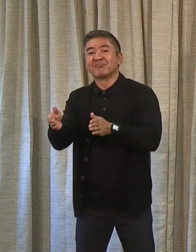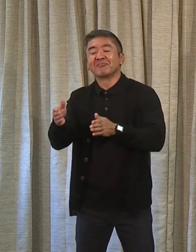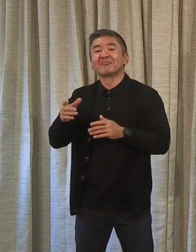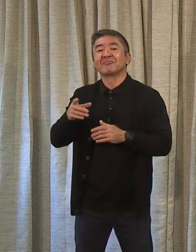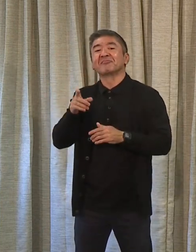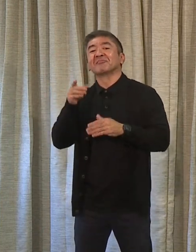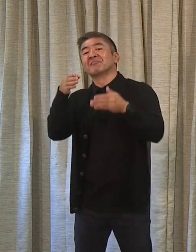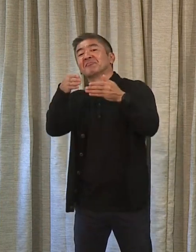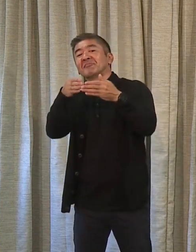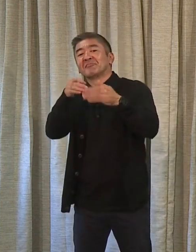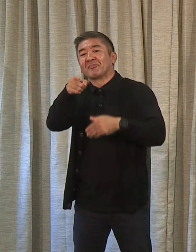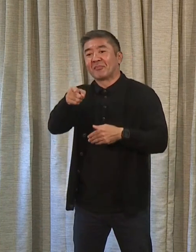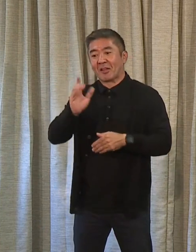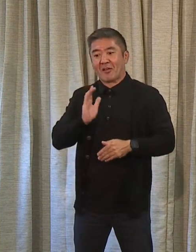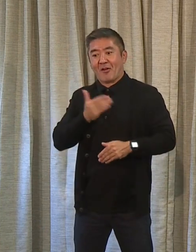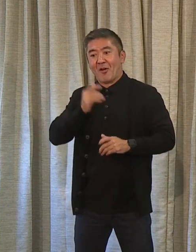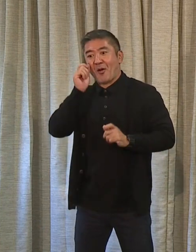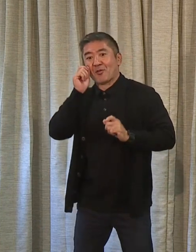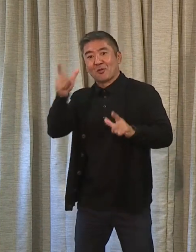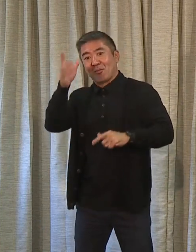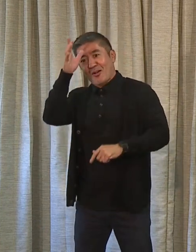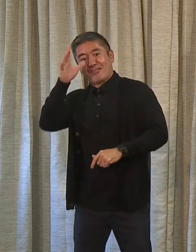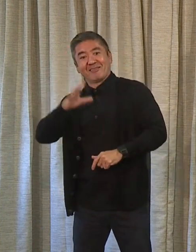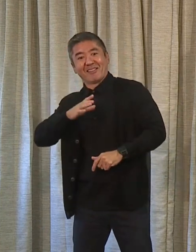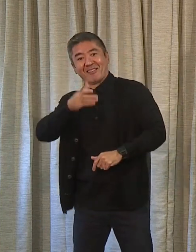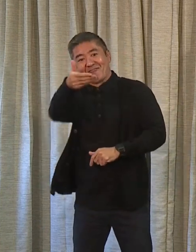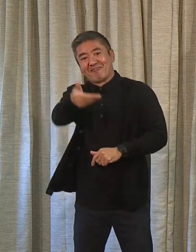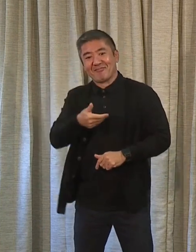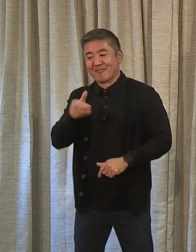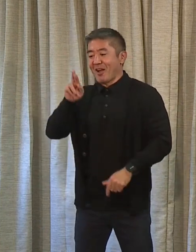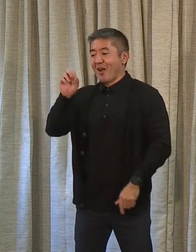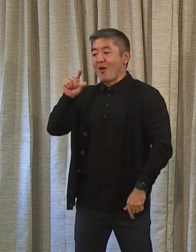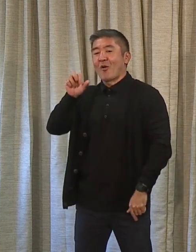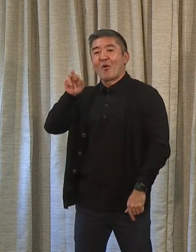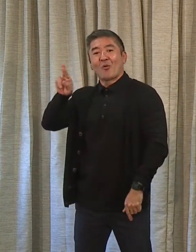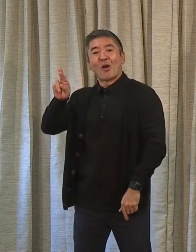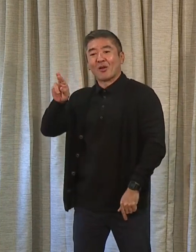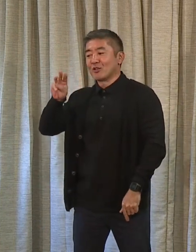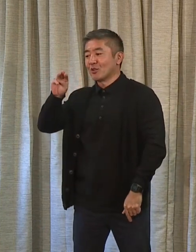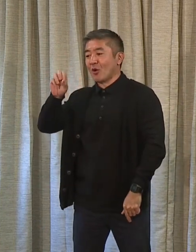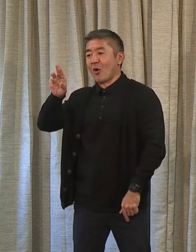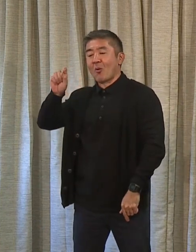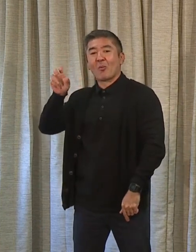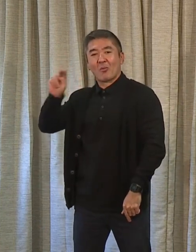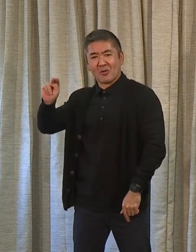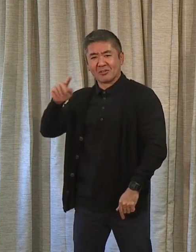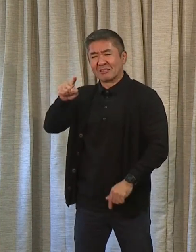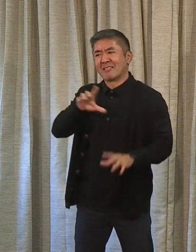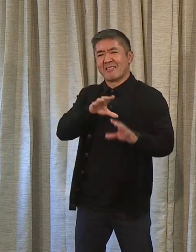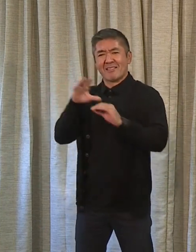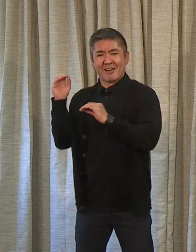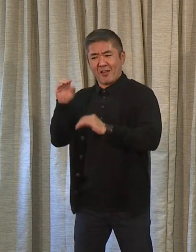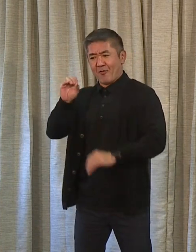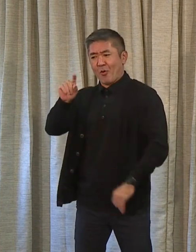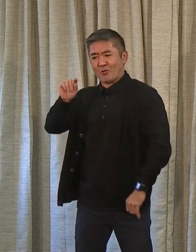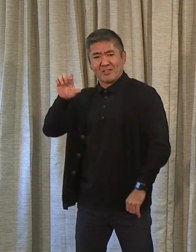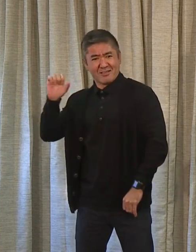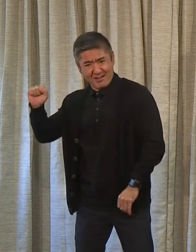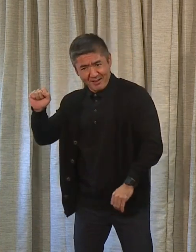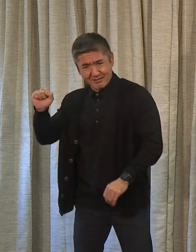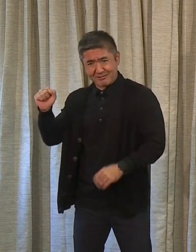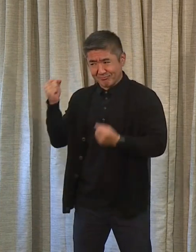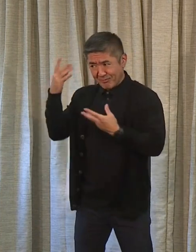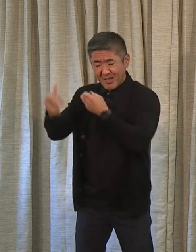room, I would say, it was our surprise guy that we got in the whole campaign was Roger Morton, left OTS after some four-plus decades and brings an